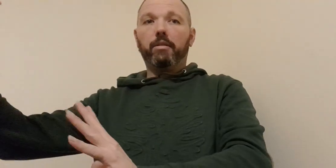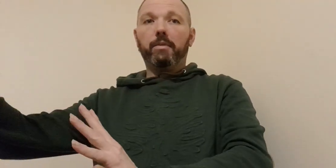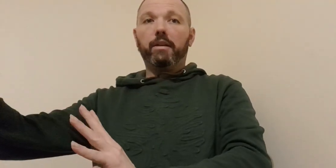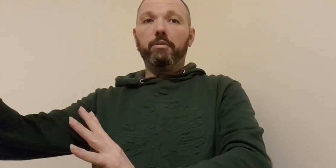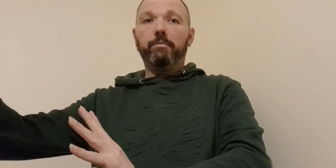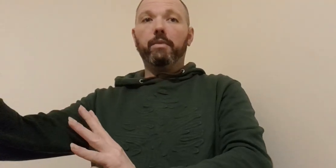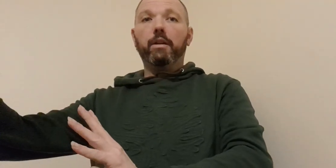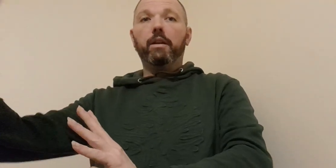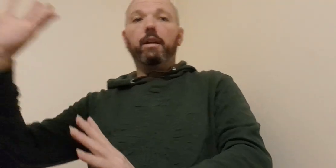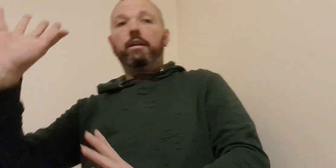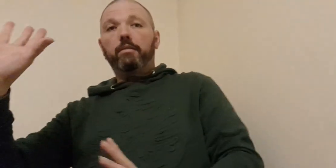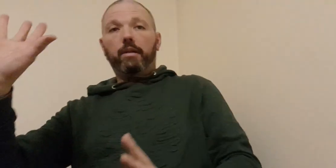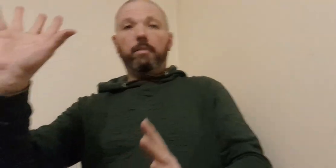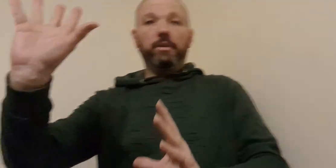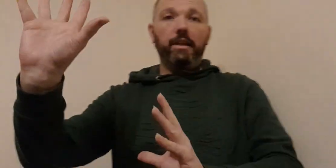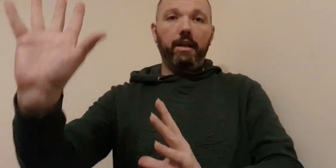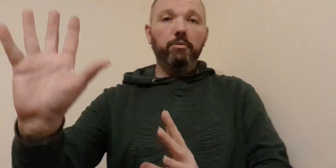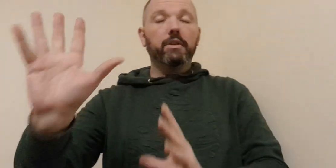coming out breaking out.